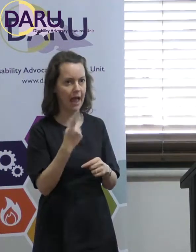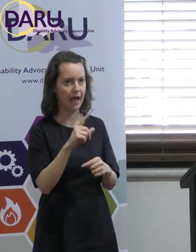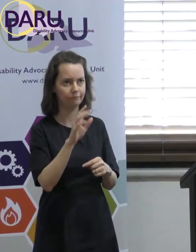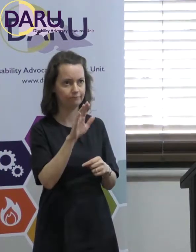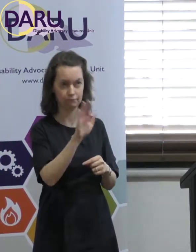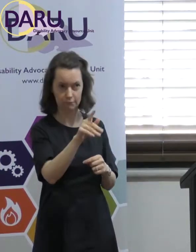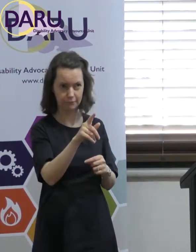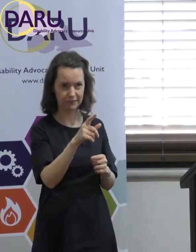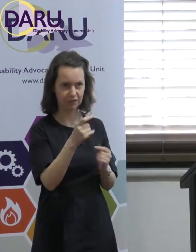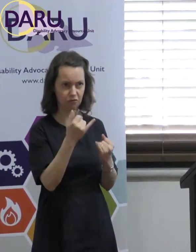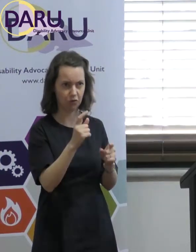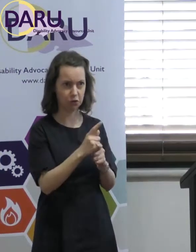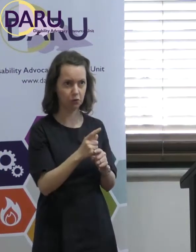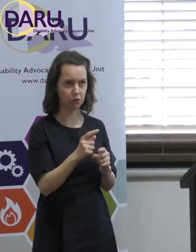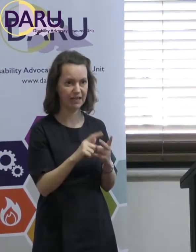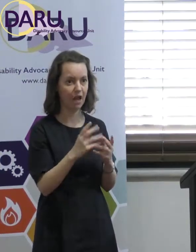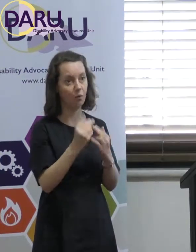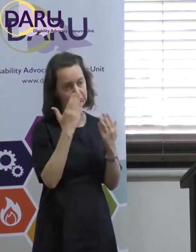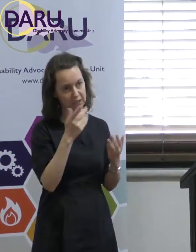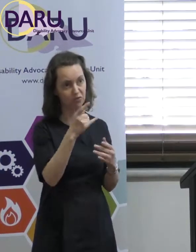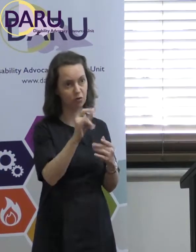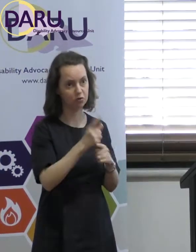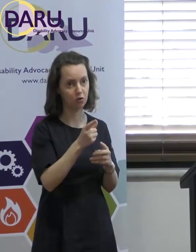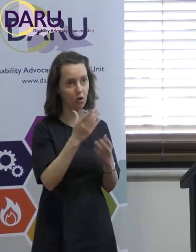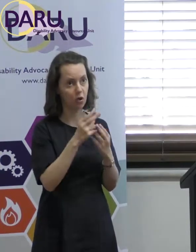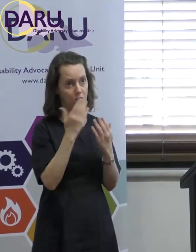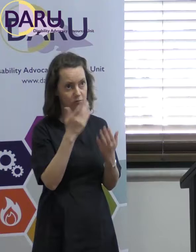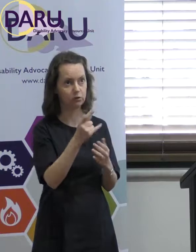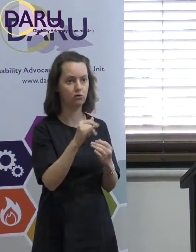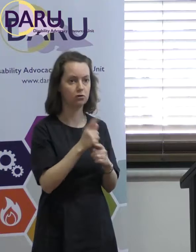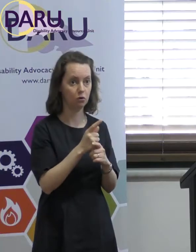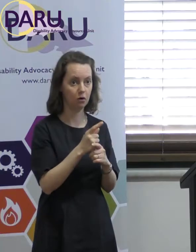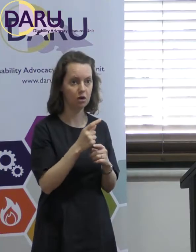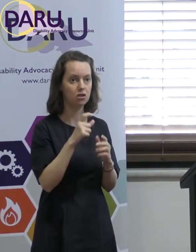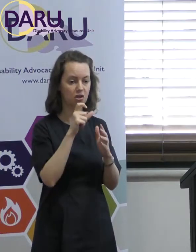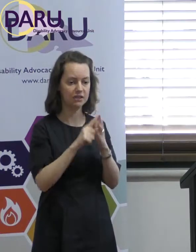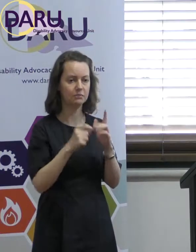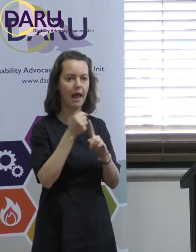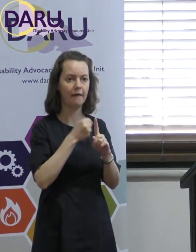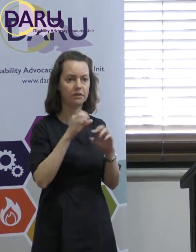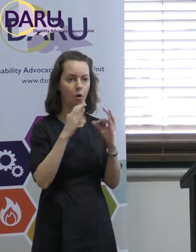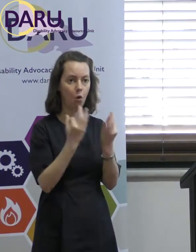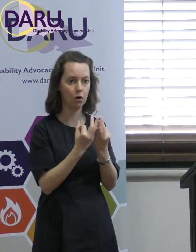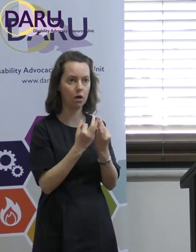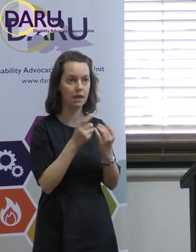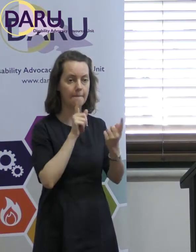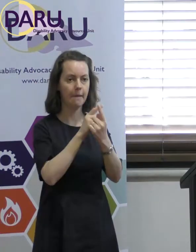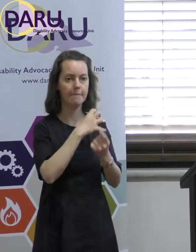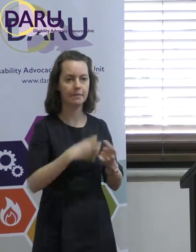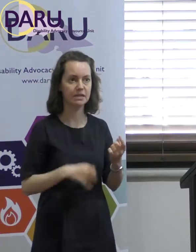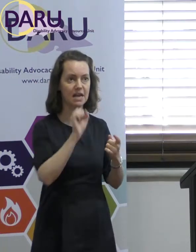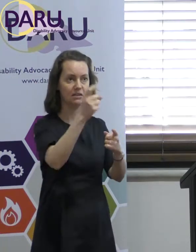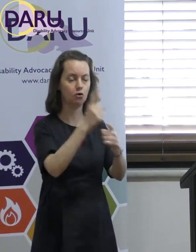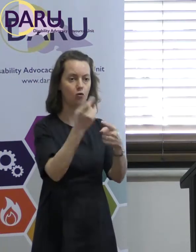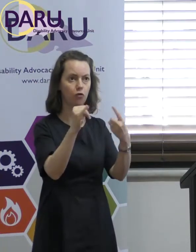say some other piece of rubbish and they'd say, with respect, Minister. So, that's how things are going. And in New South Wales, there isn't an